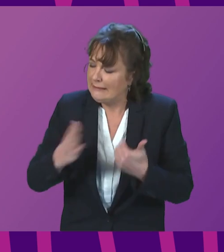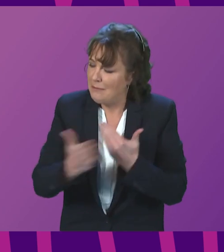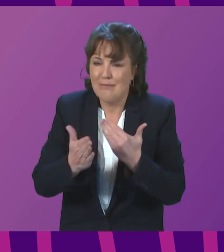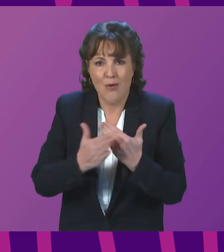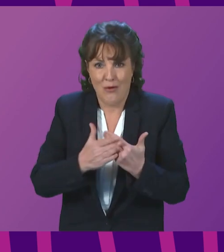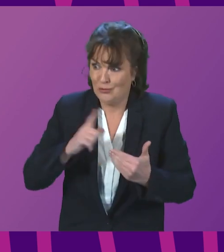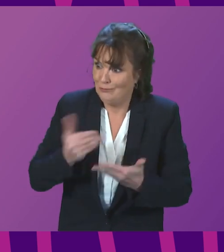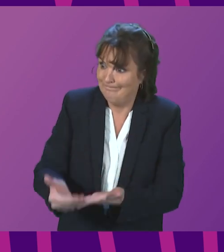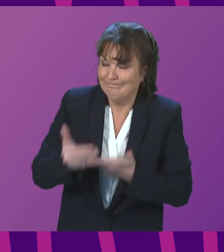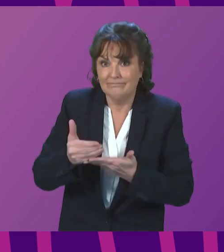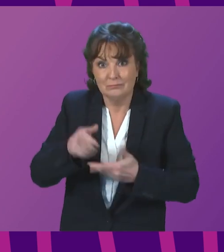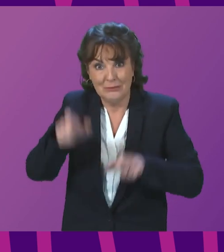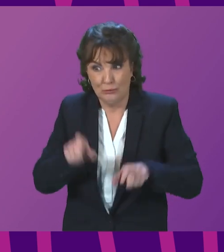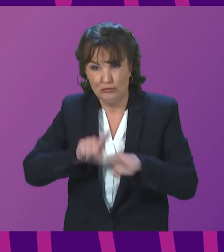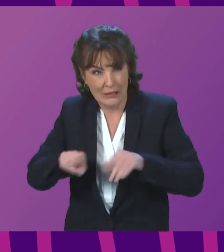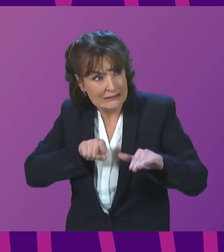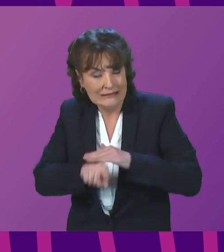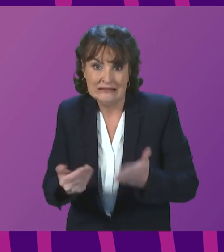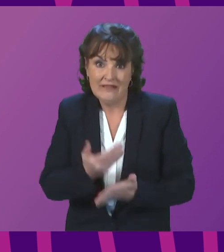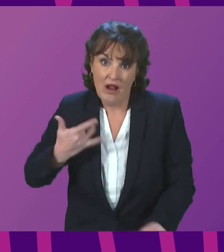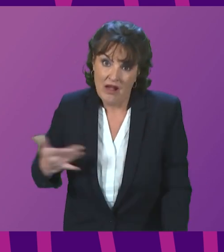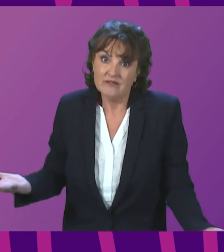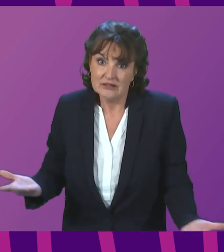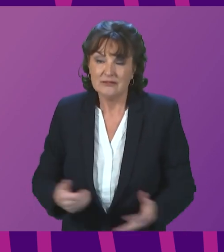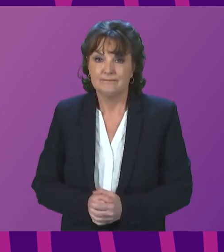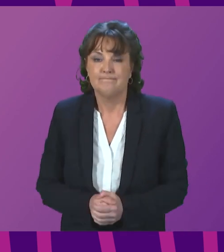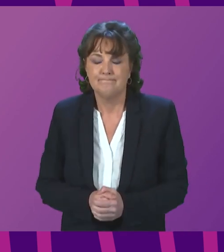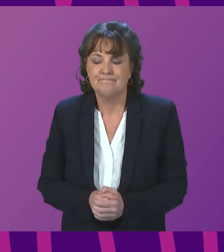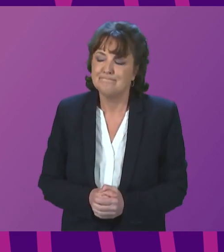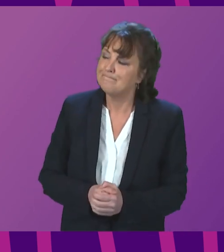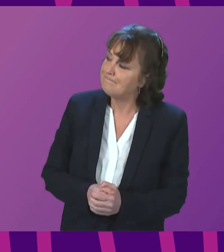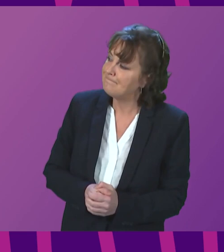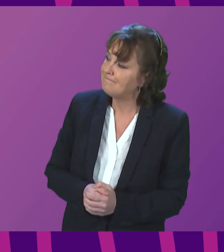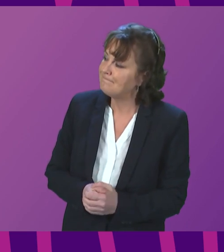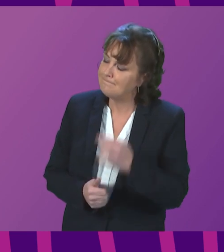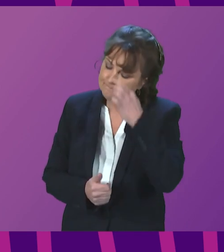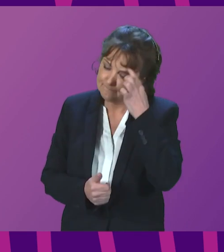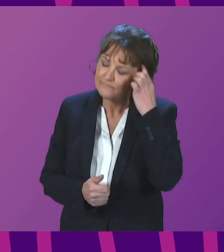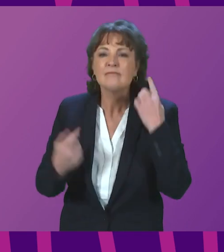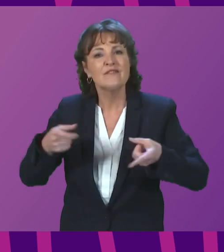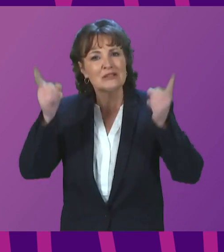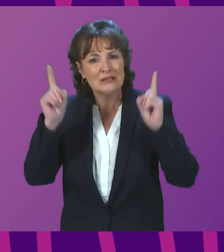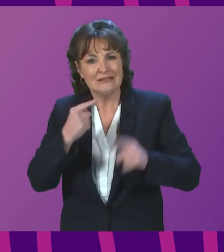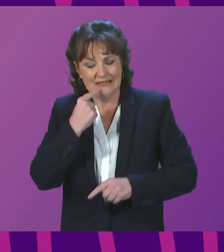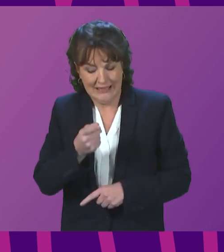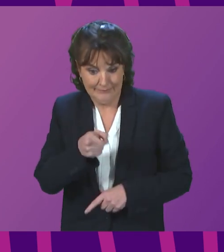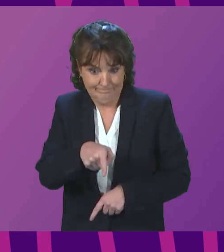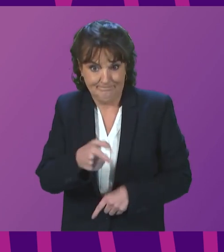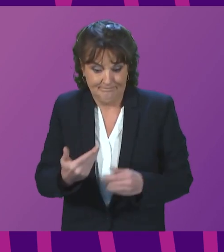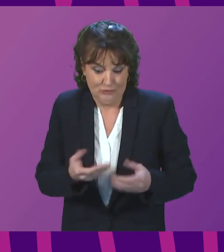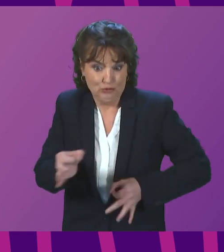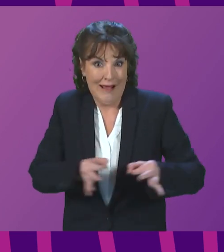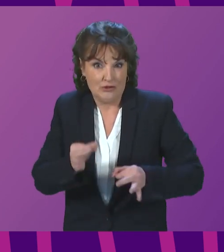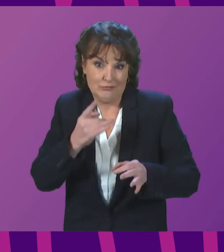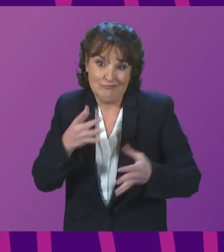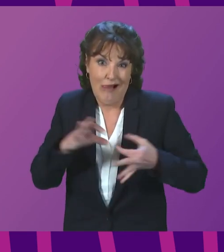The First Minister mentioned the updated energy strategy, but Russia's appalling actions have put a renewed focus on